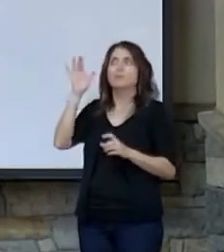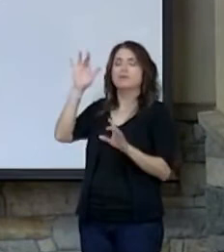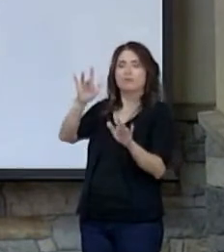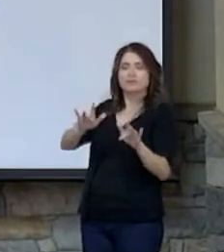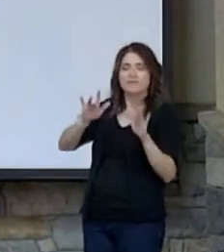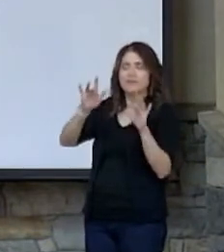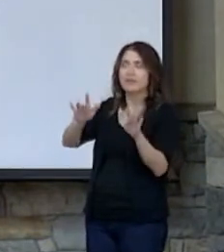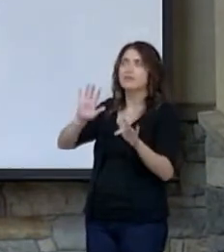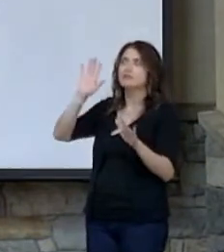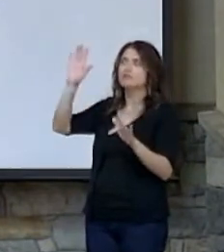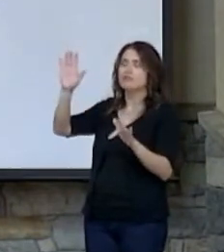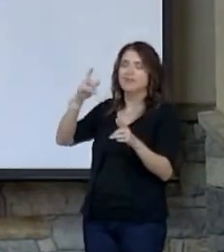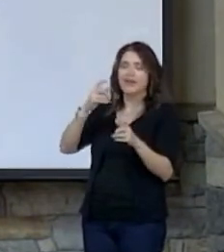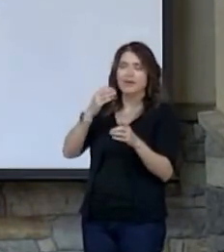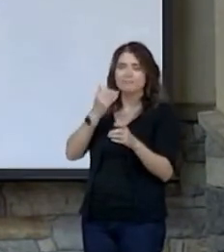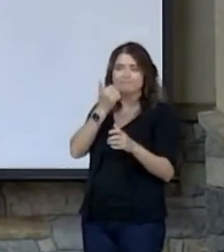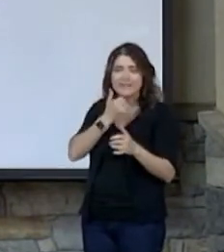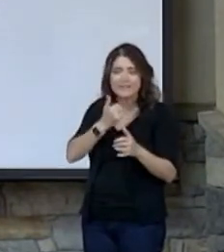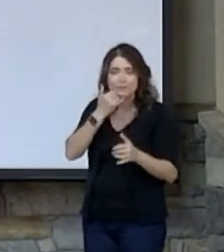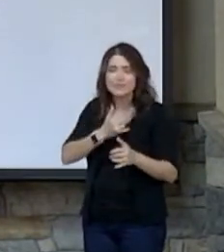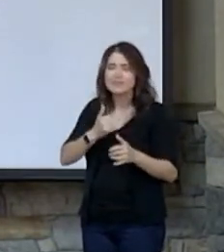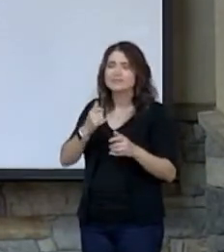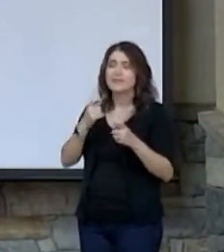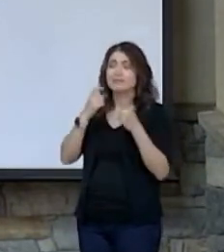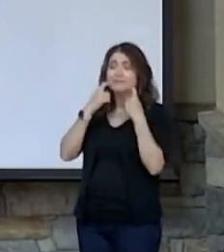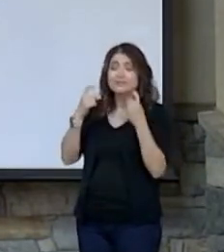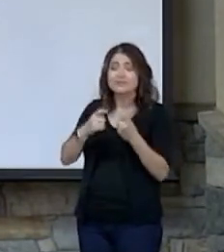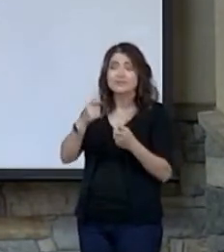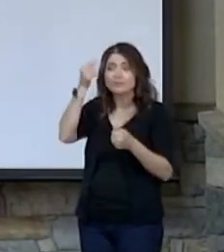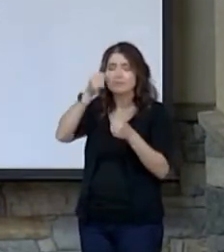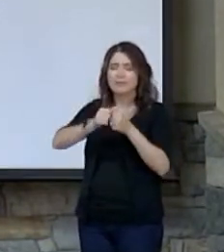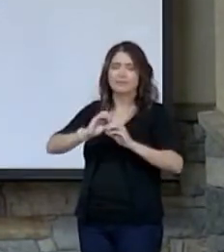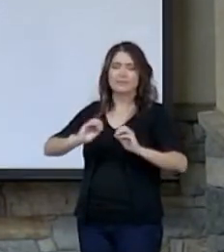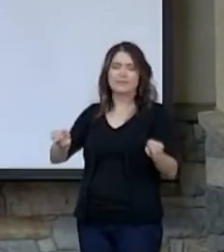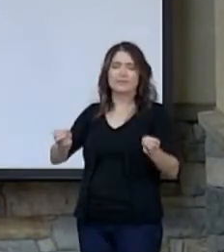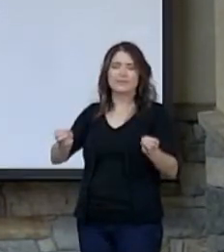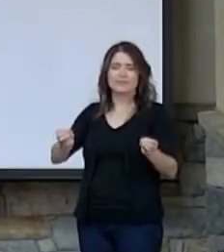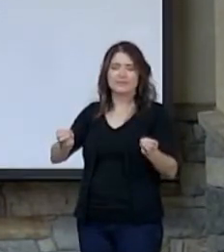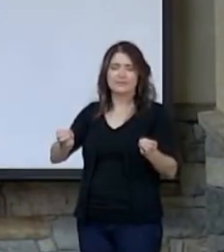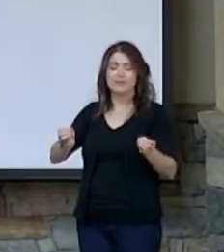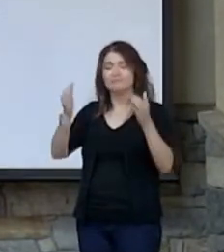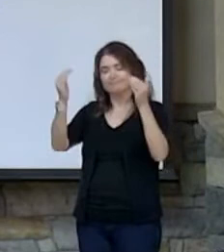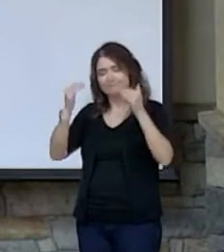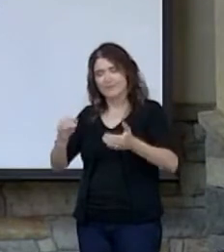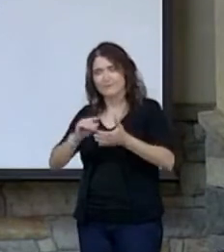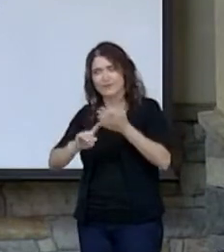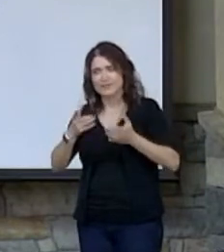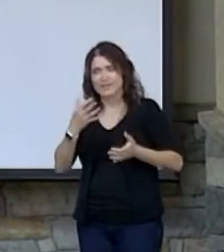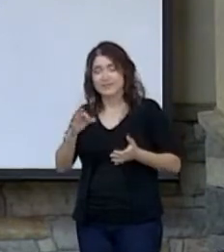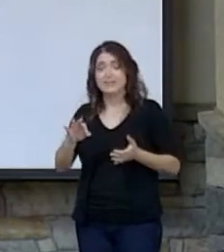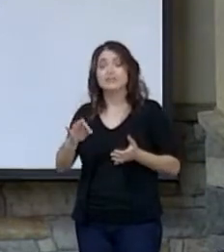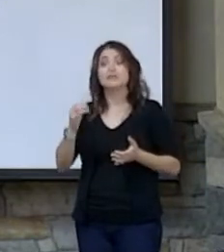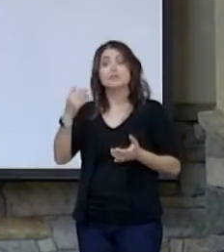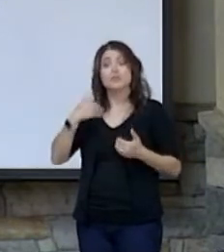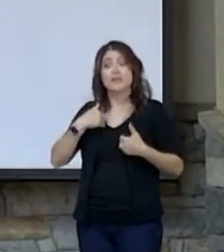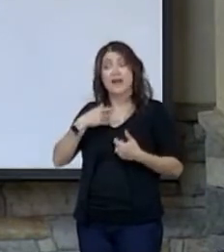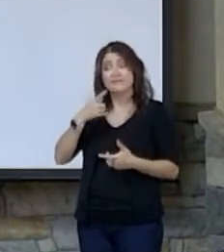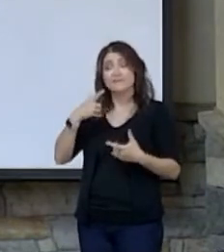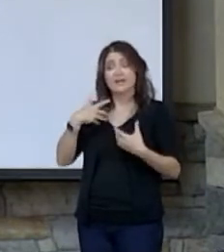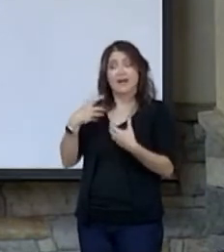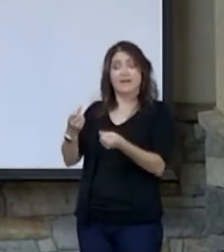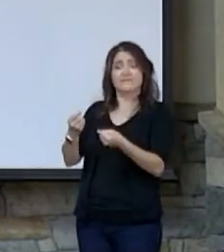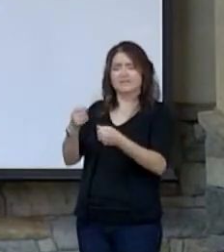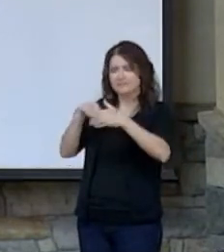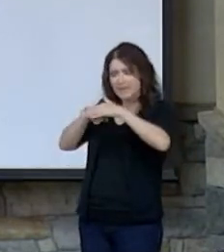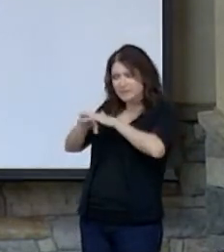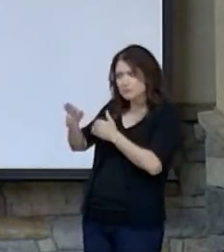their sins no more. And now in chapter 10, verse 19. Therefore, brothers, since we have confidence to enter the holy places